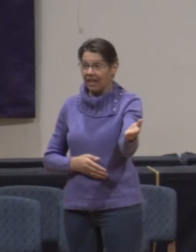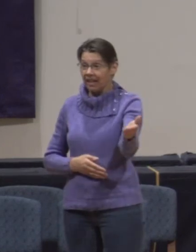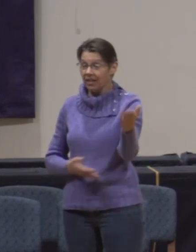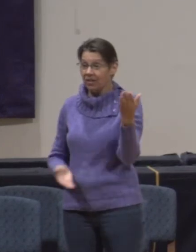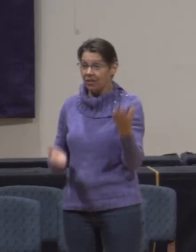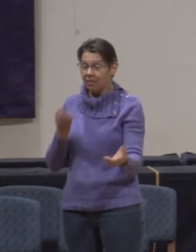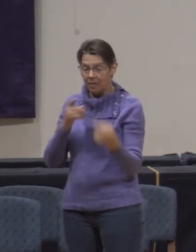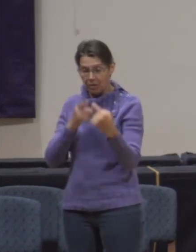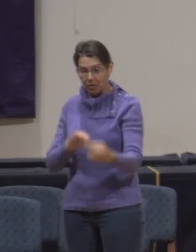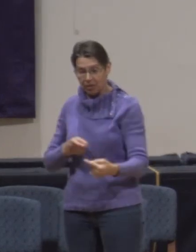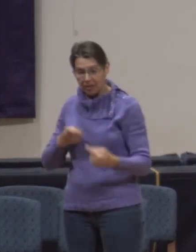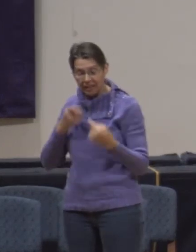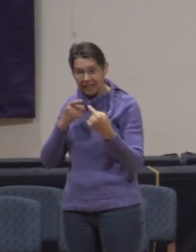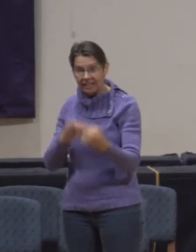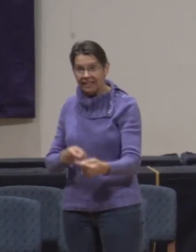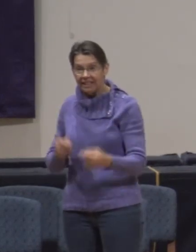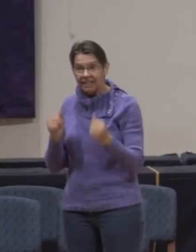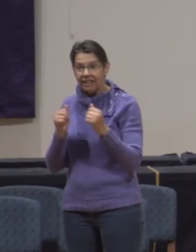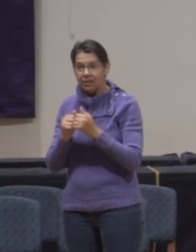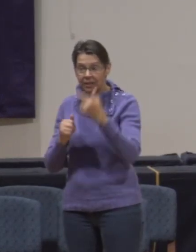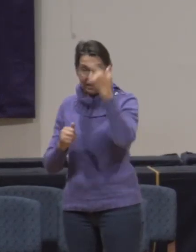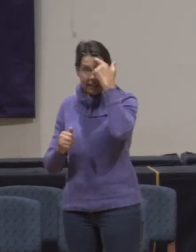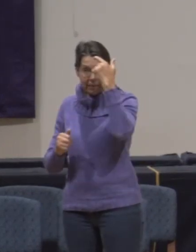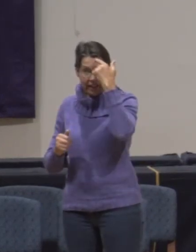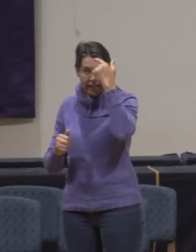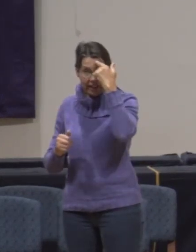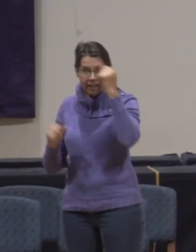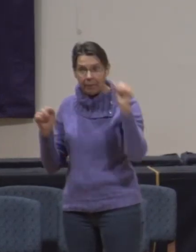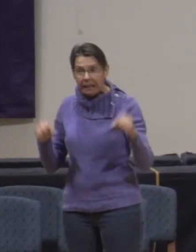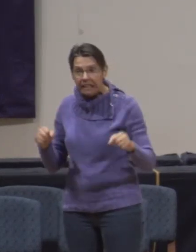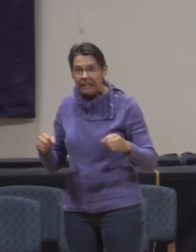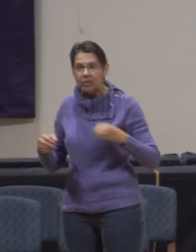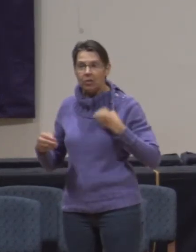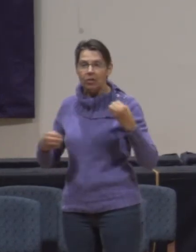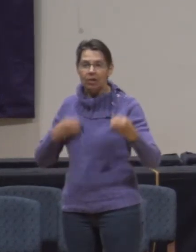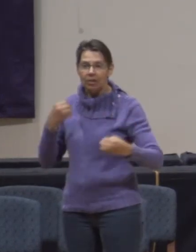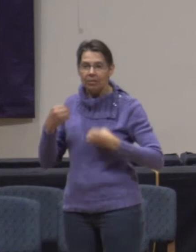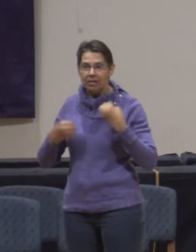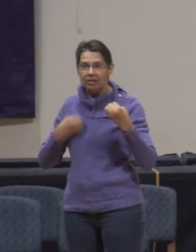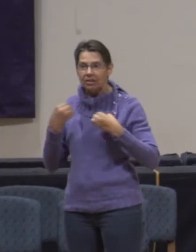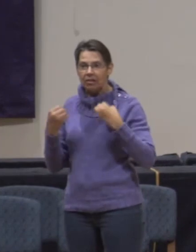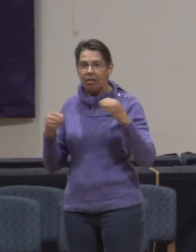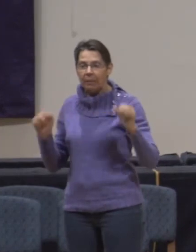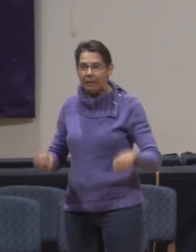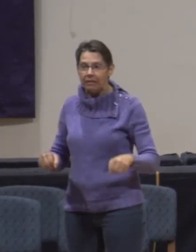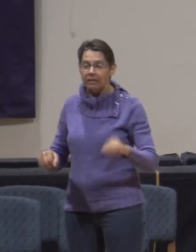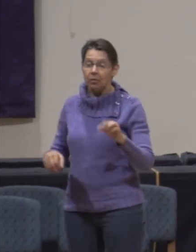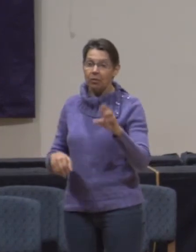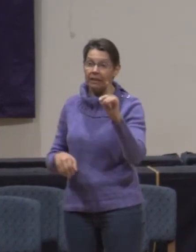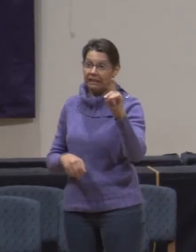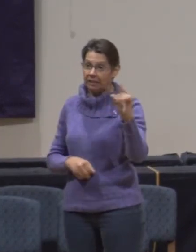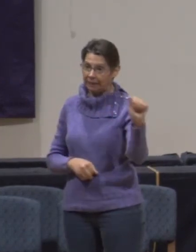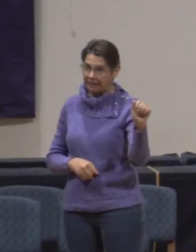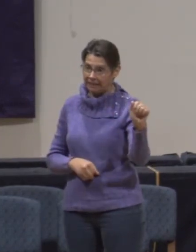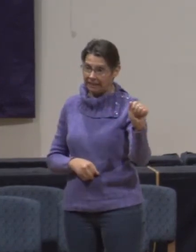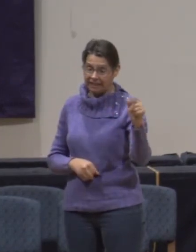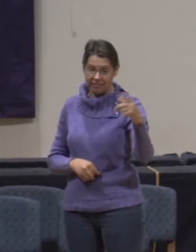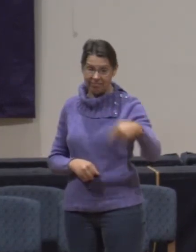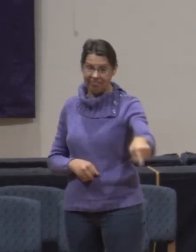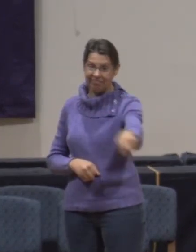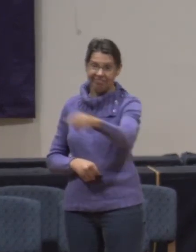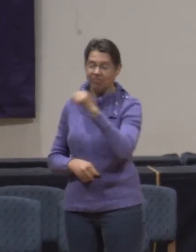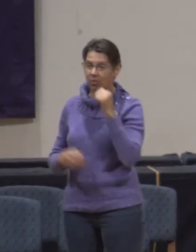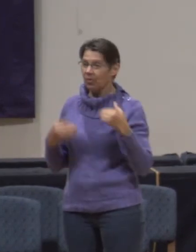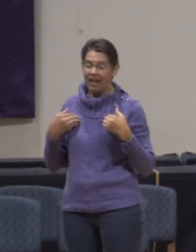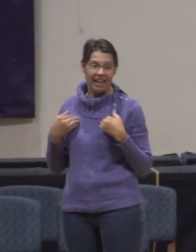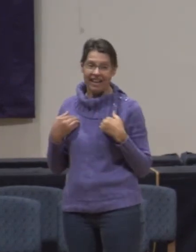with differing mental or emotional abilities or disabilities and they don't have the resources